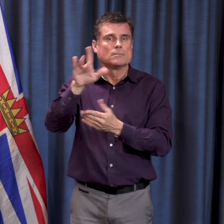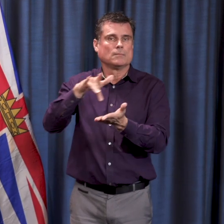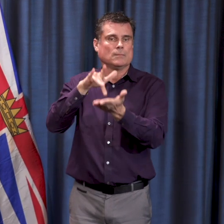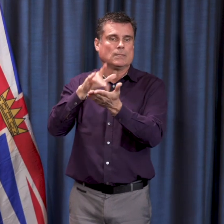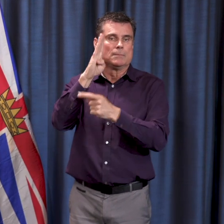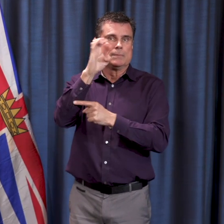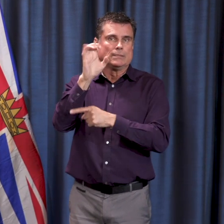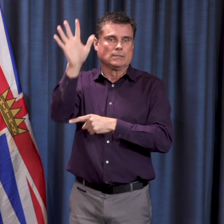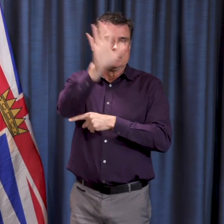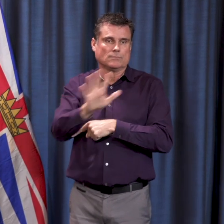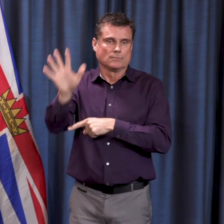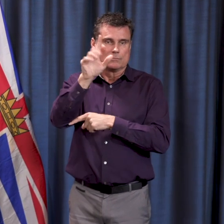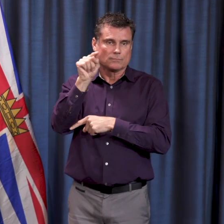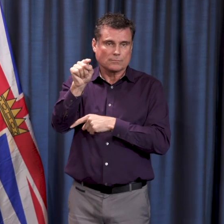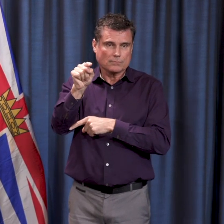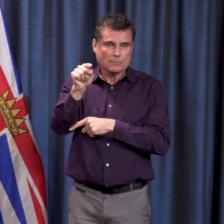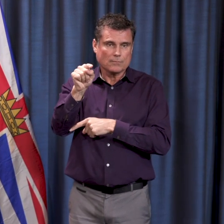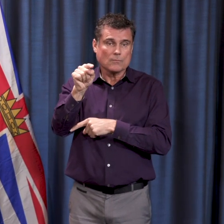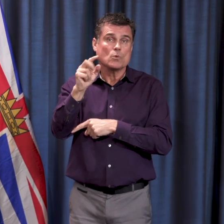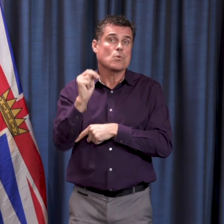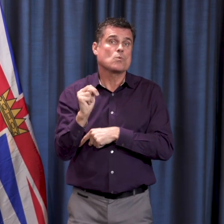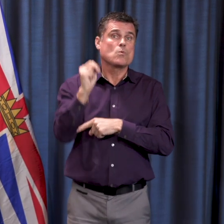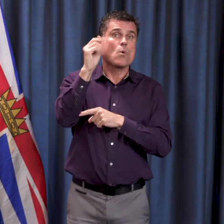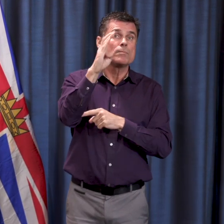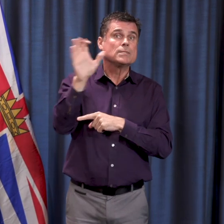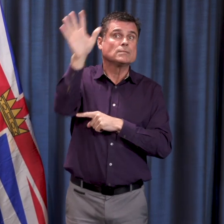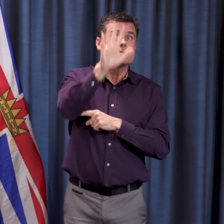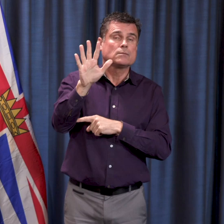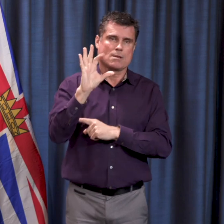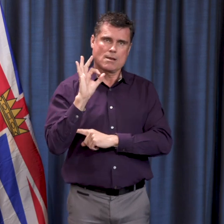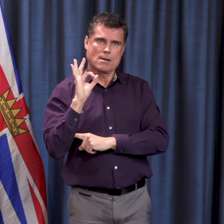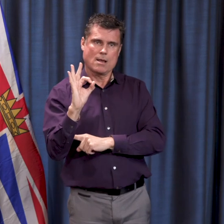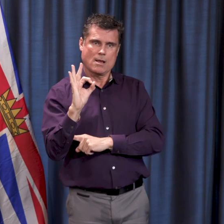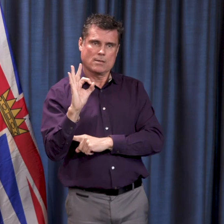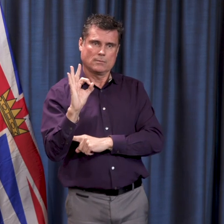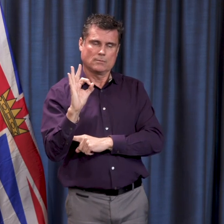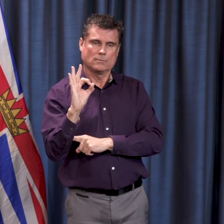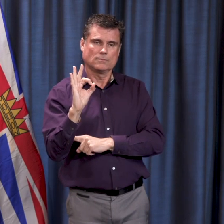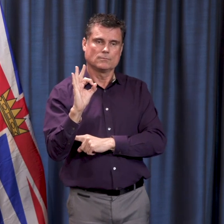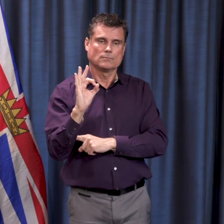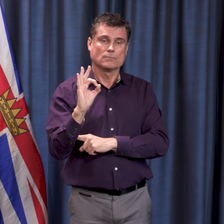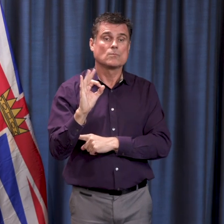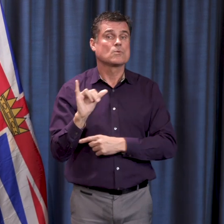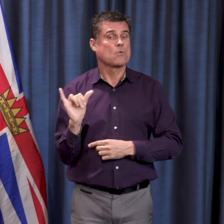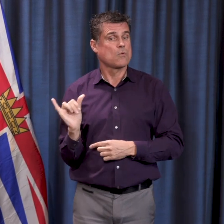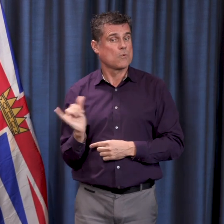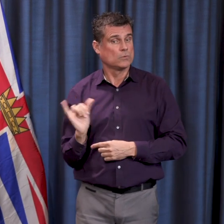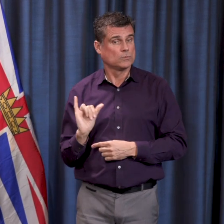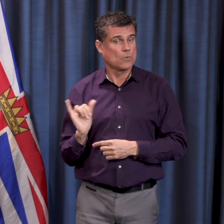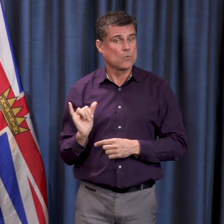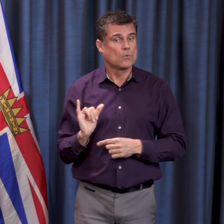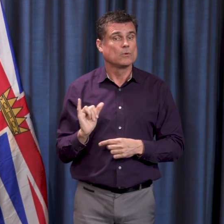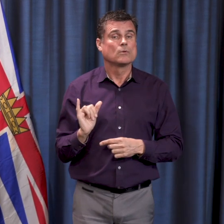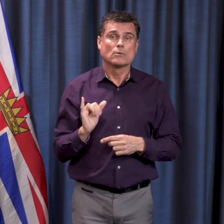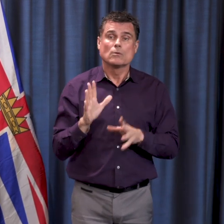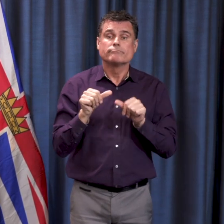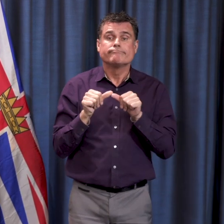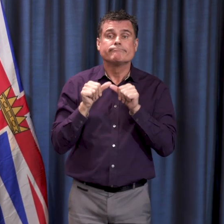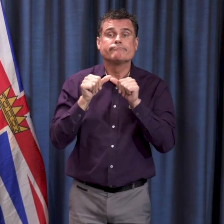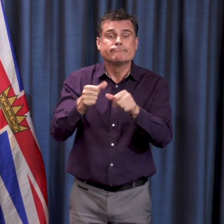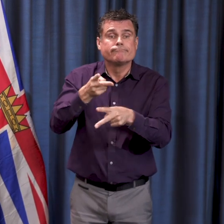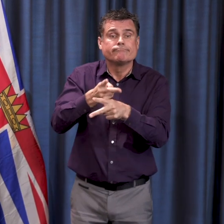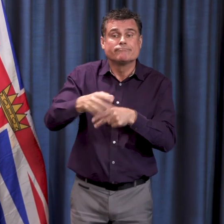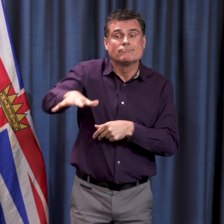We have as well two additional long-term care or residential care homes that are involved in